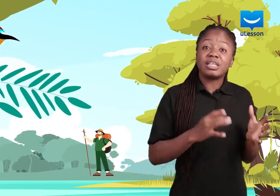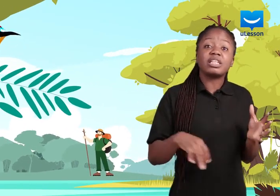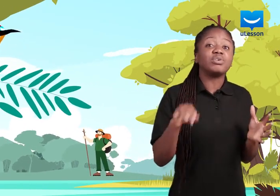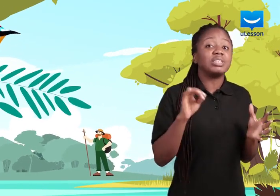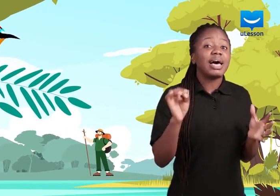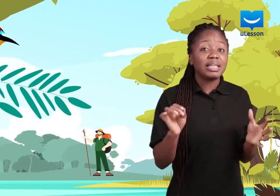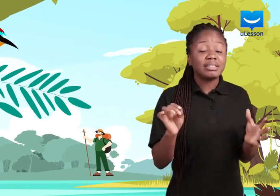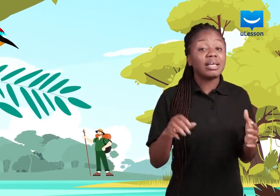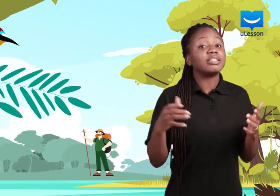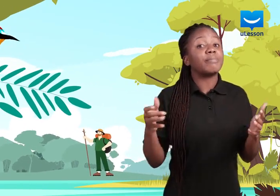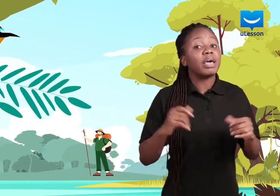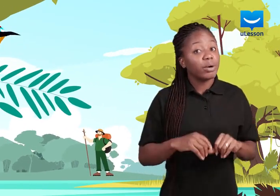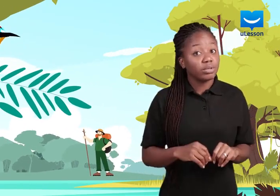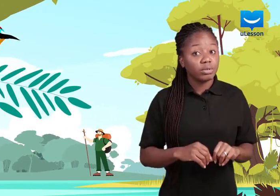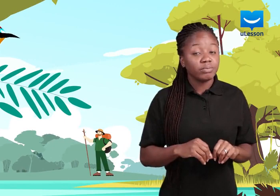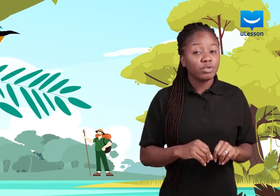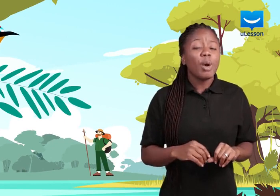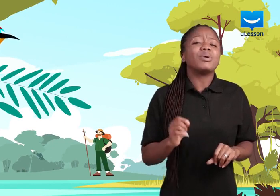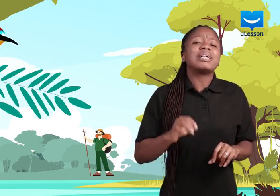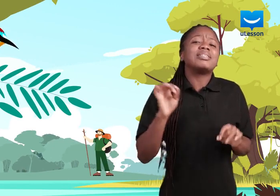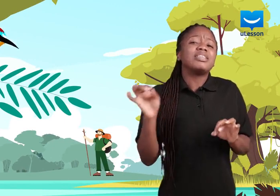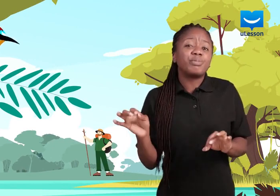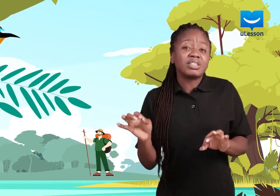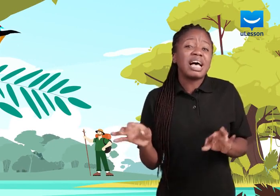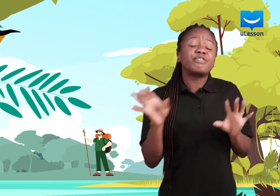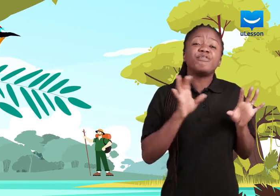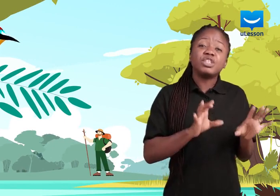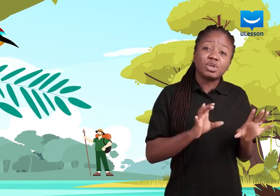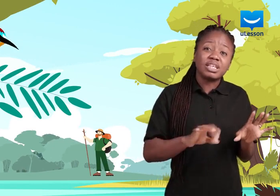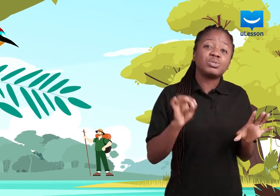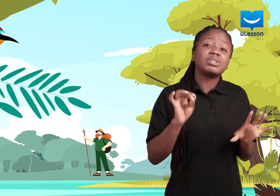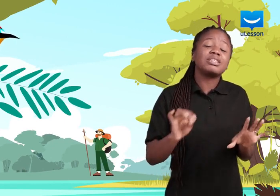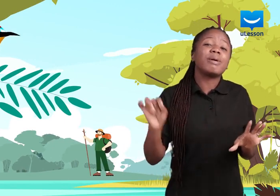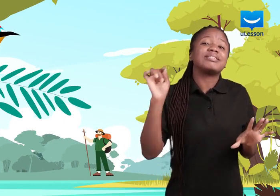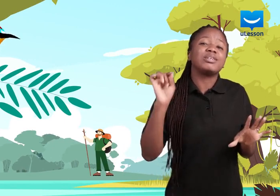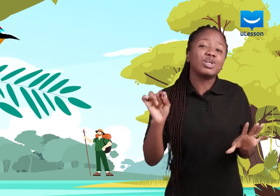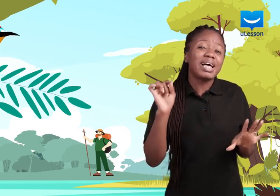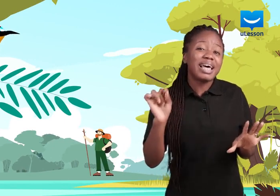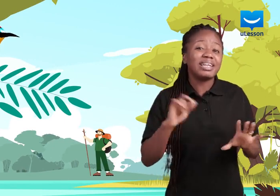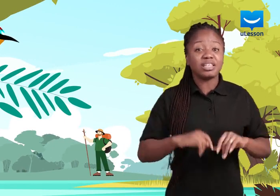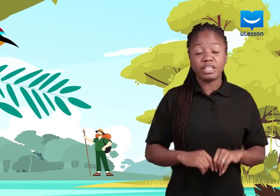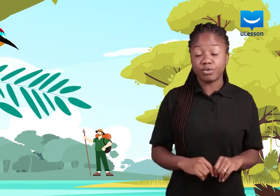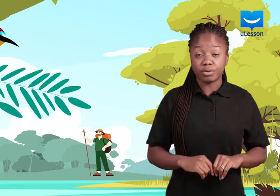that lived on the islands and nearby Ecuador, but that these birds had features that suited the particular island they lived on.